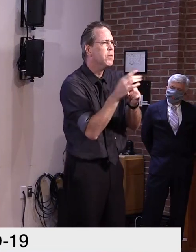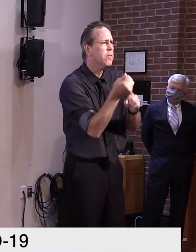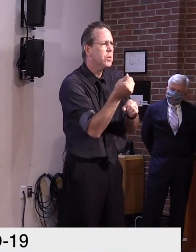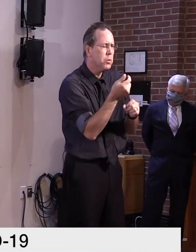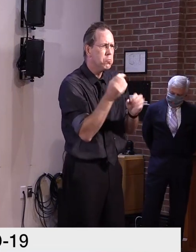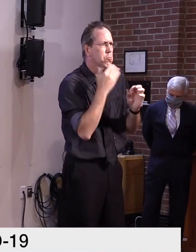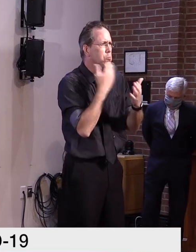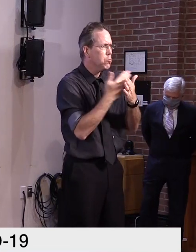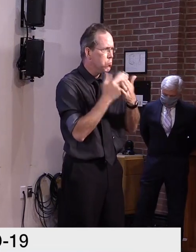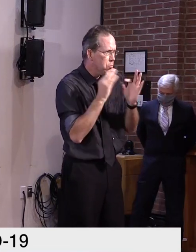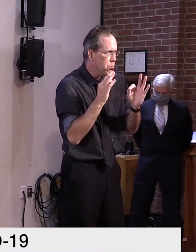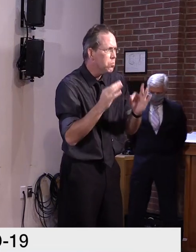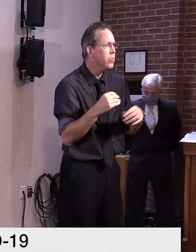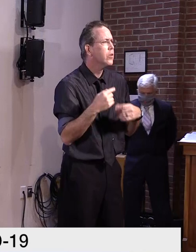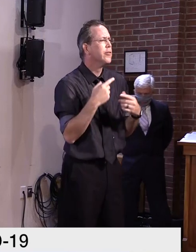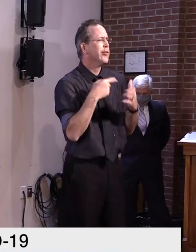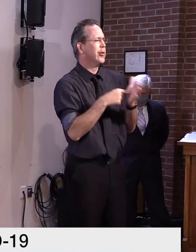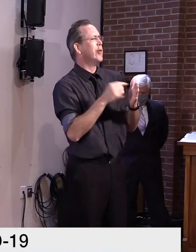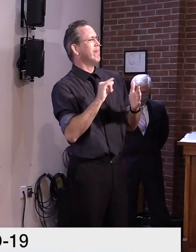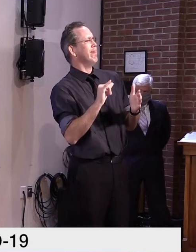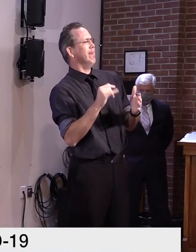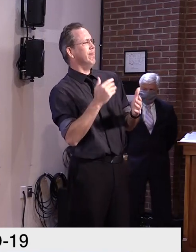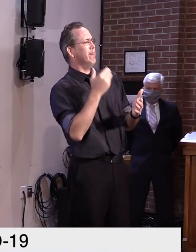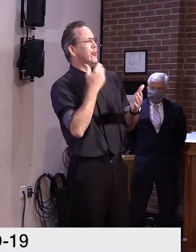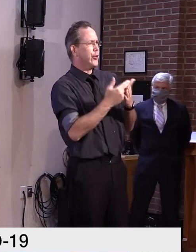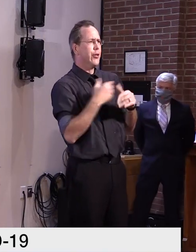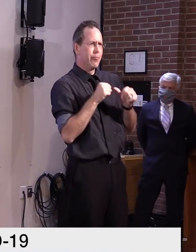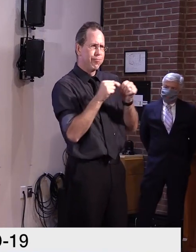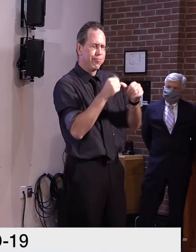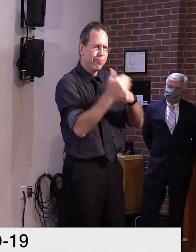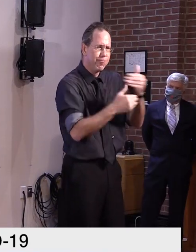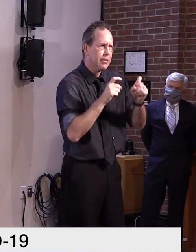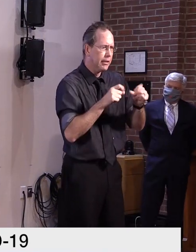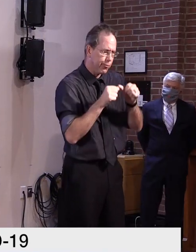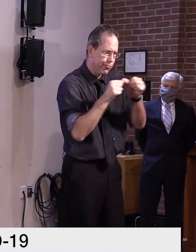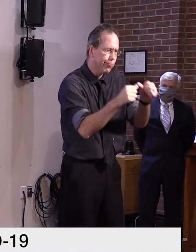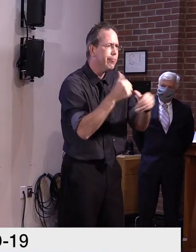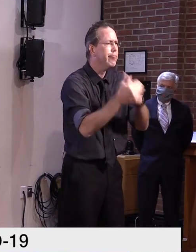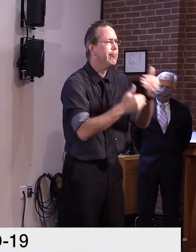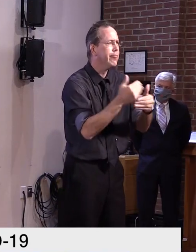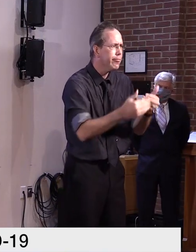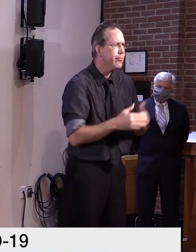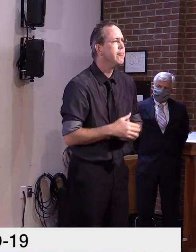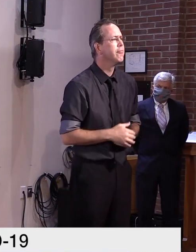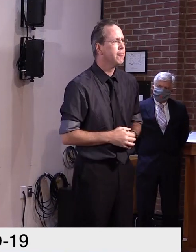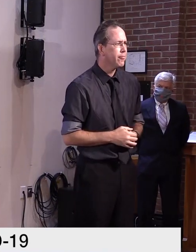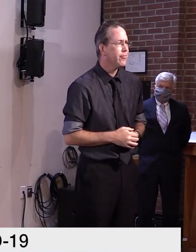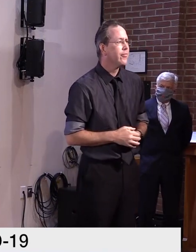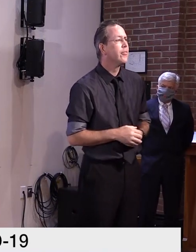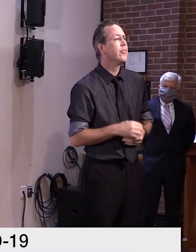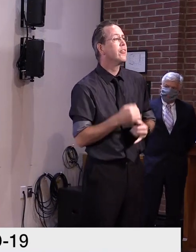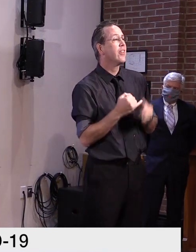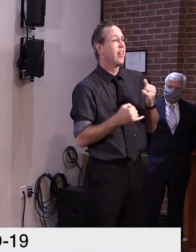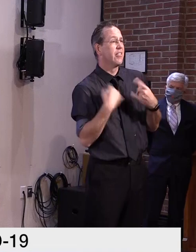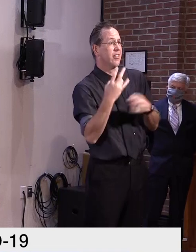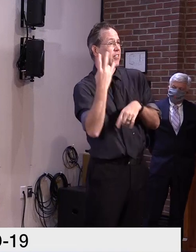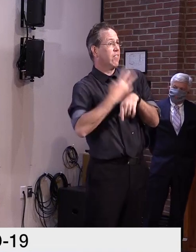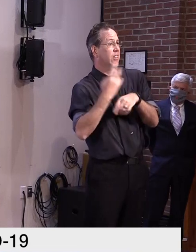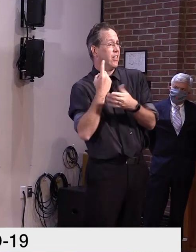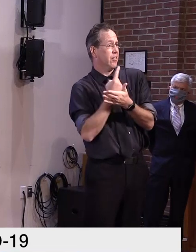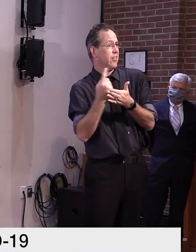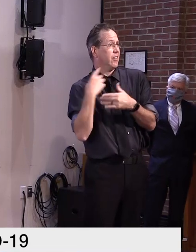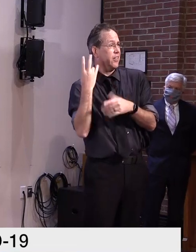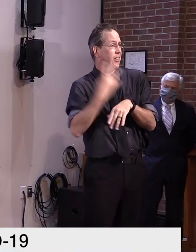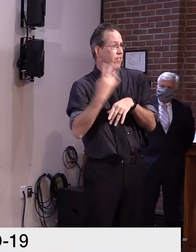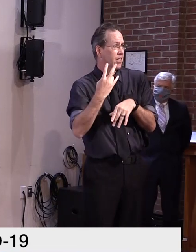indicate, you know, continued ongoing testing and then those that were getting their day seven tests as well. So we're now really through that restart period and